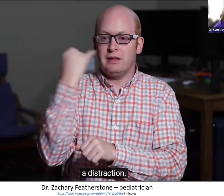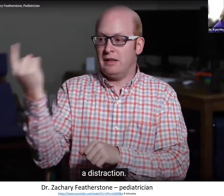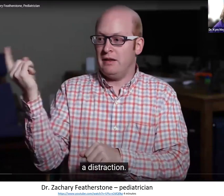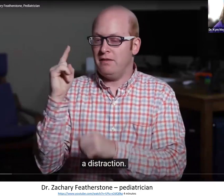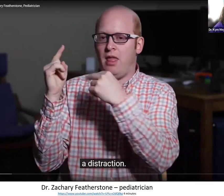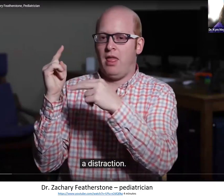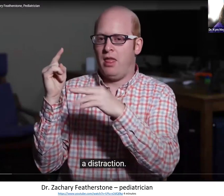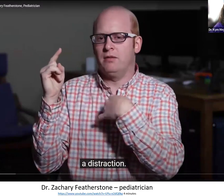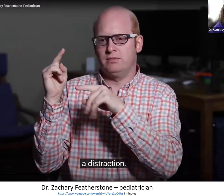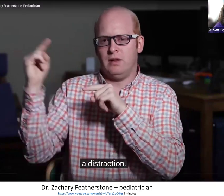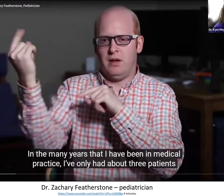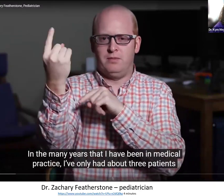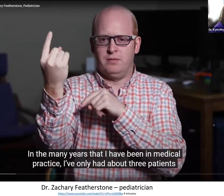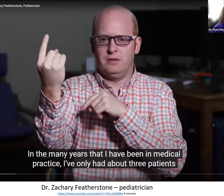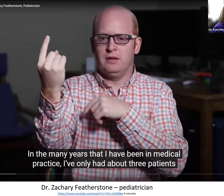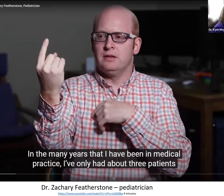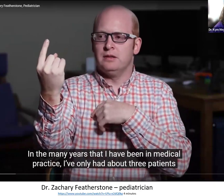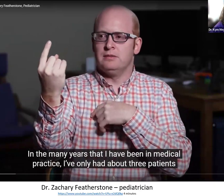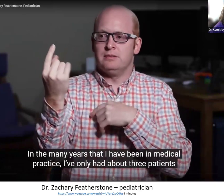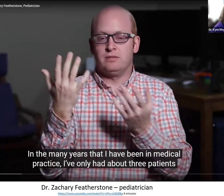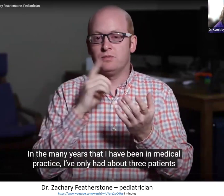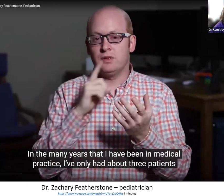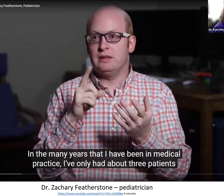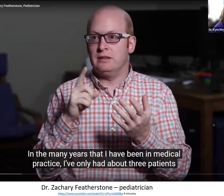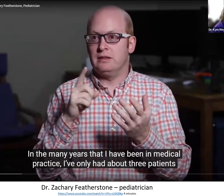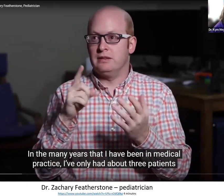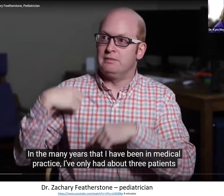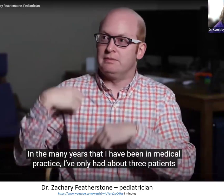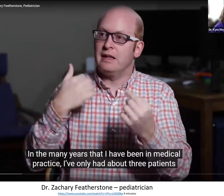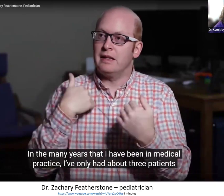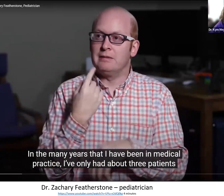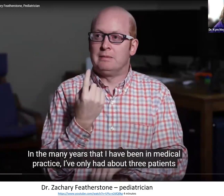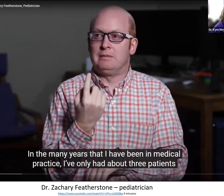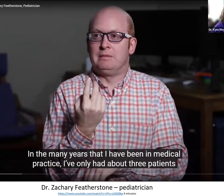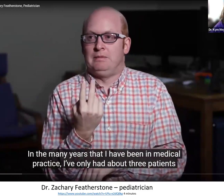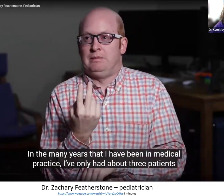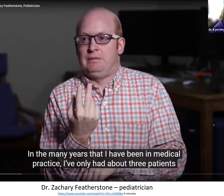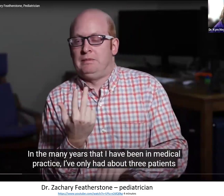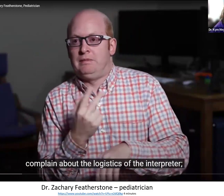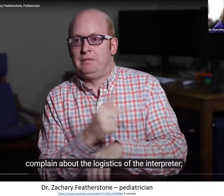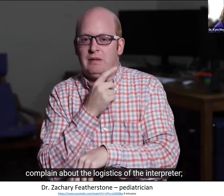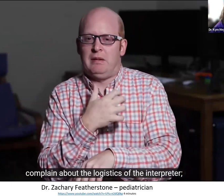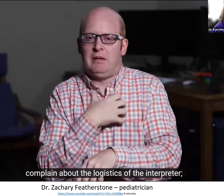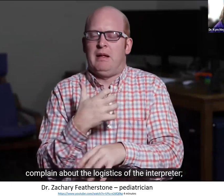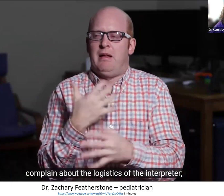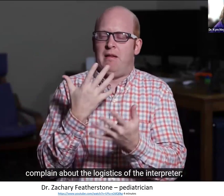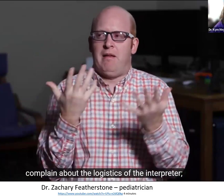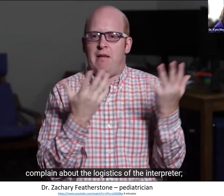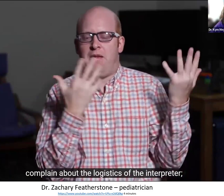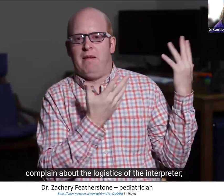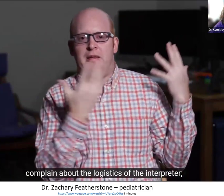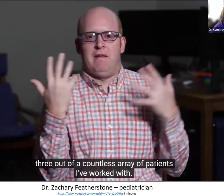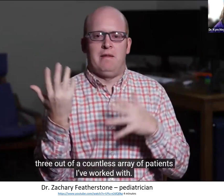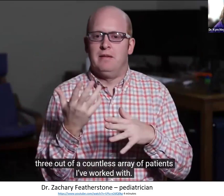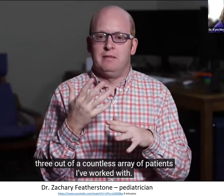would create a distraction. In the many years that I have been in medical practice, I've only had about three patients complain about the logistics of the